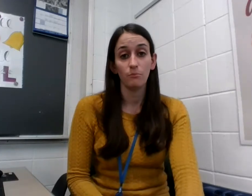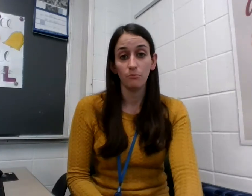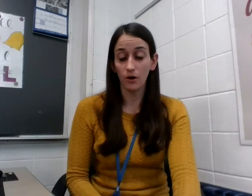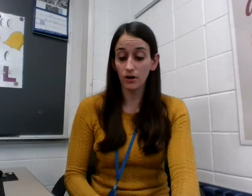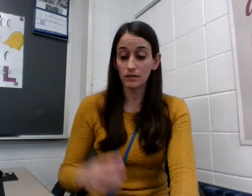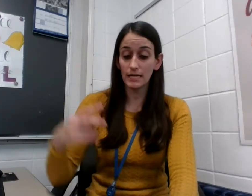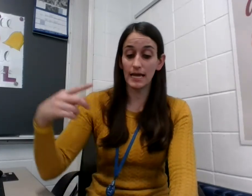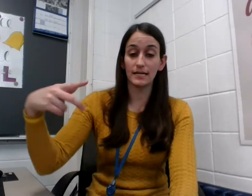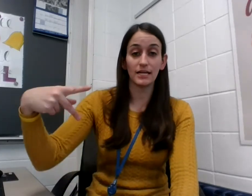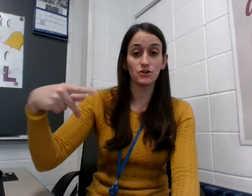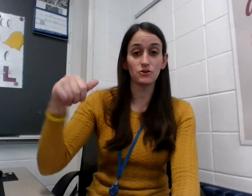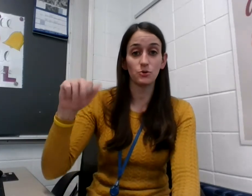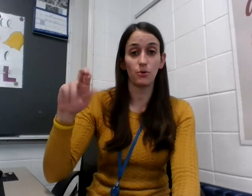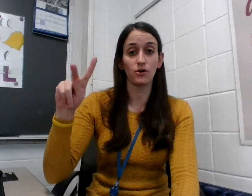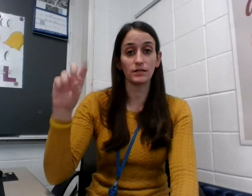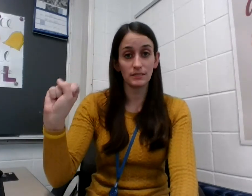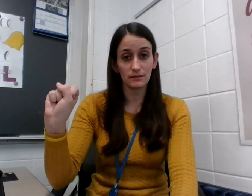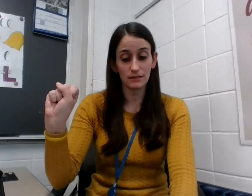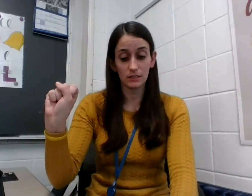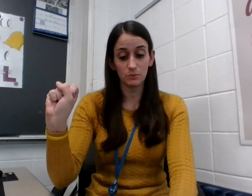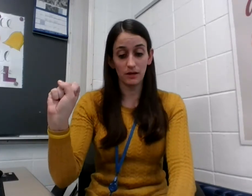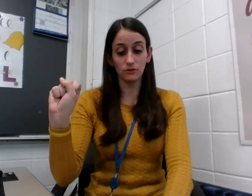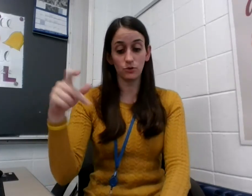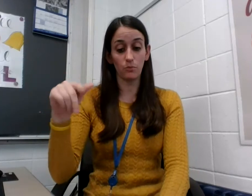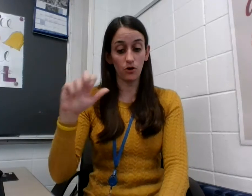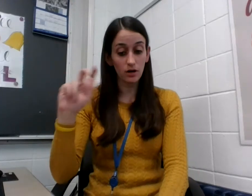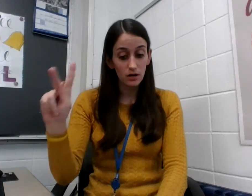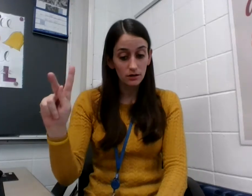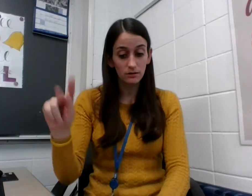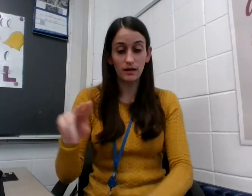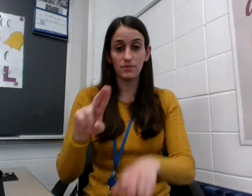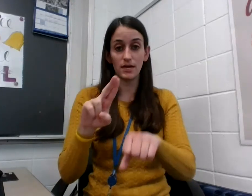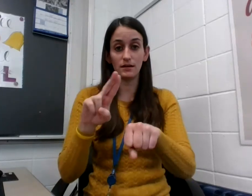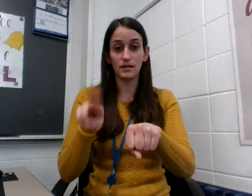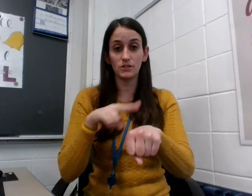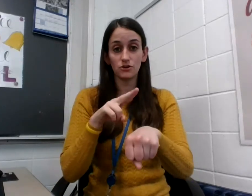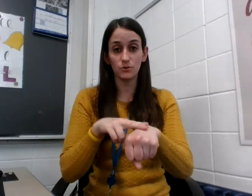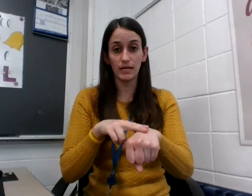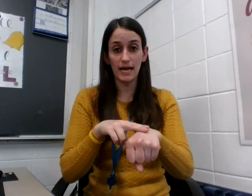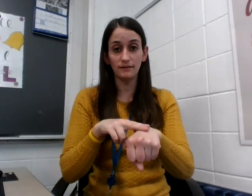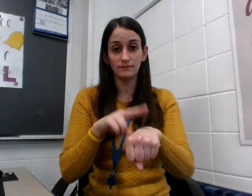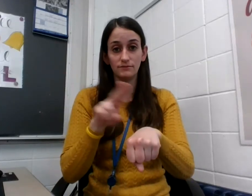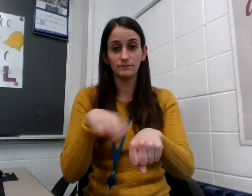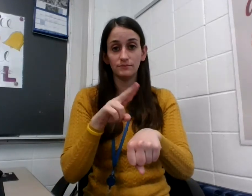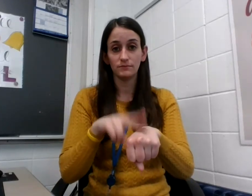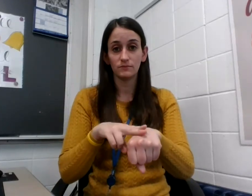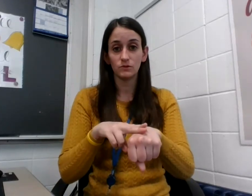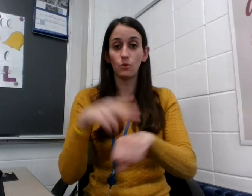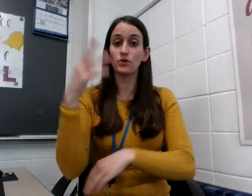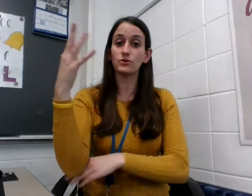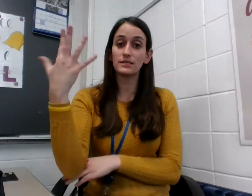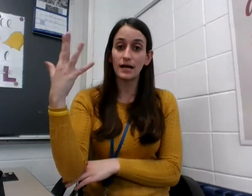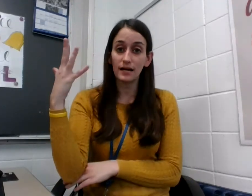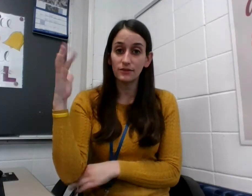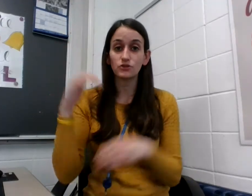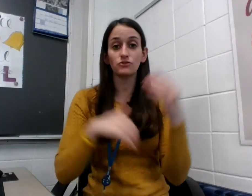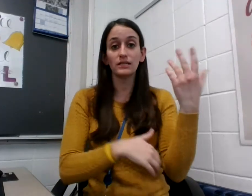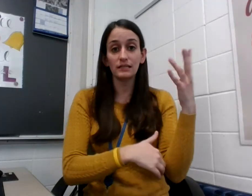Parks and nature, so parks is spelled, or park, and then nature is with an N. Or you could sign the trees,